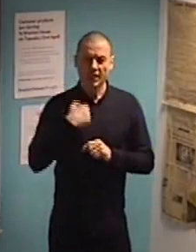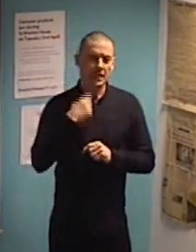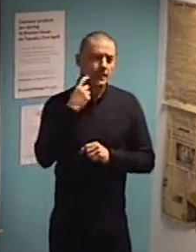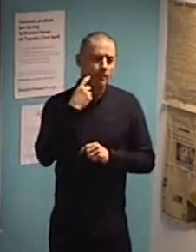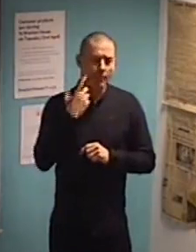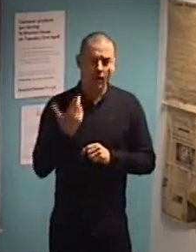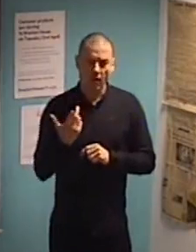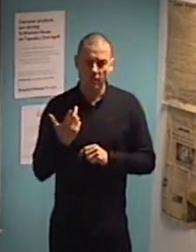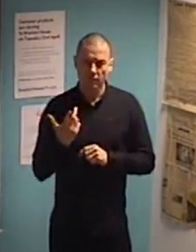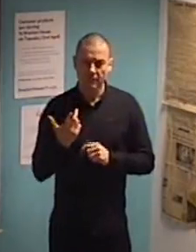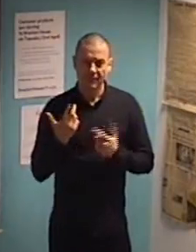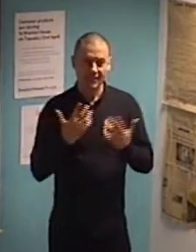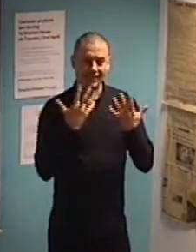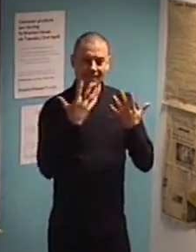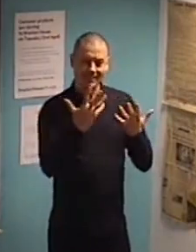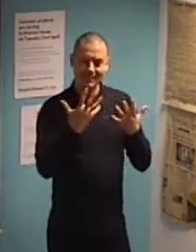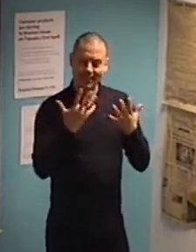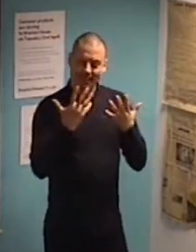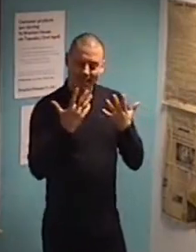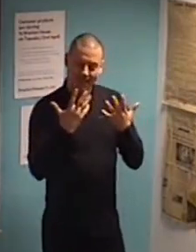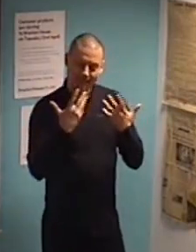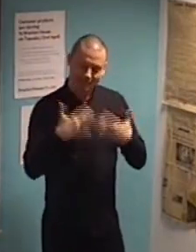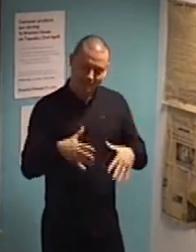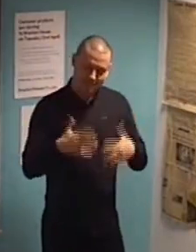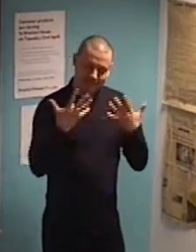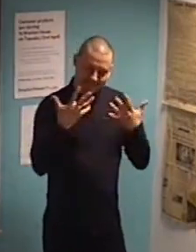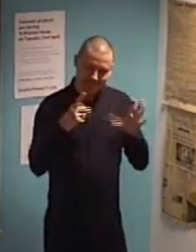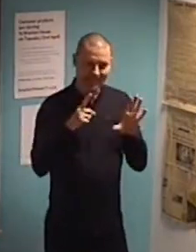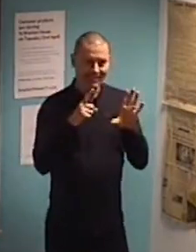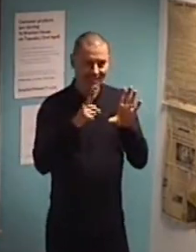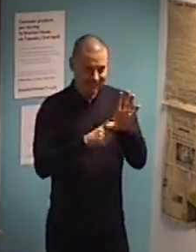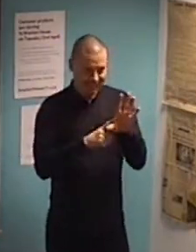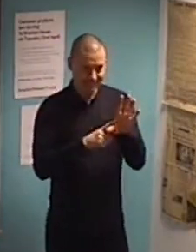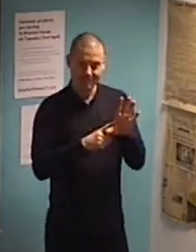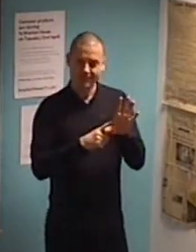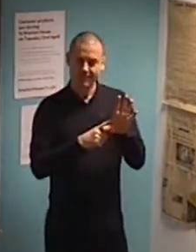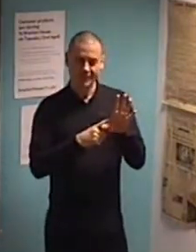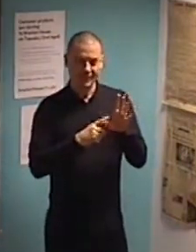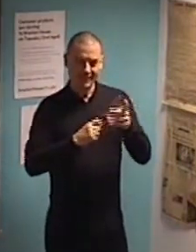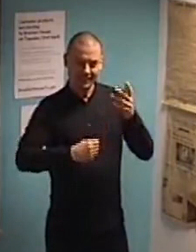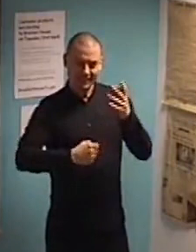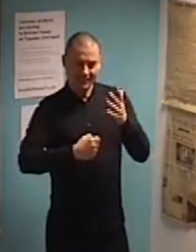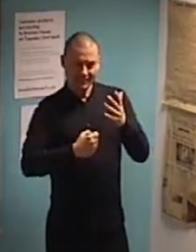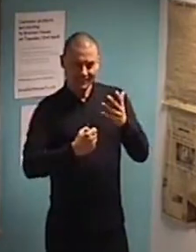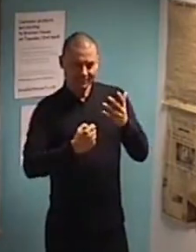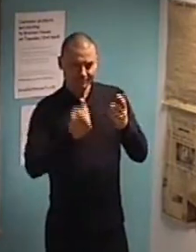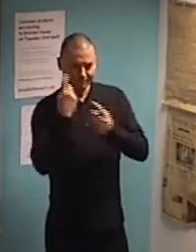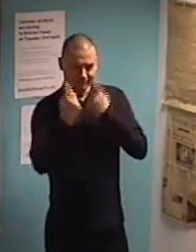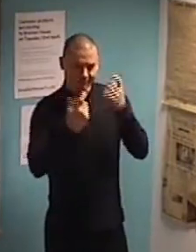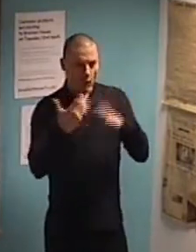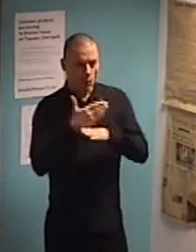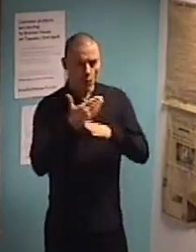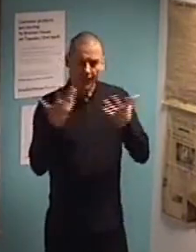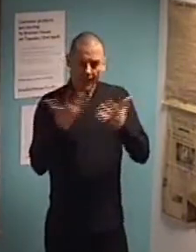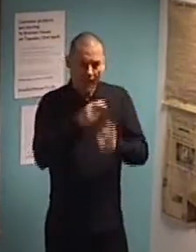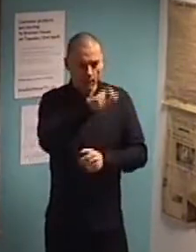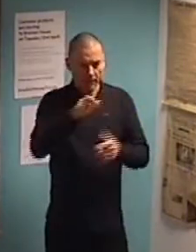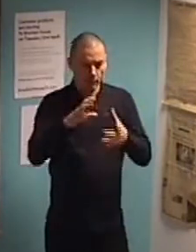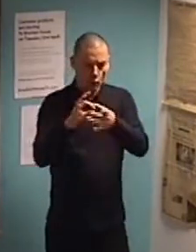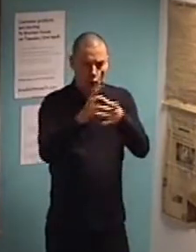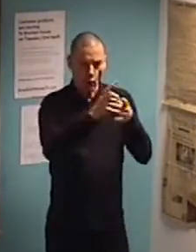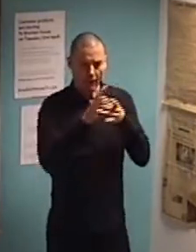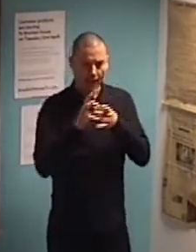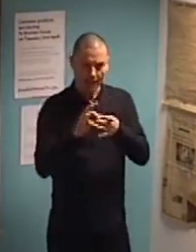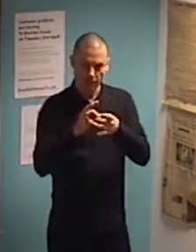kind of spent 10 years changing the way how people connect with each other, which is the social network. And now